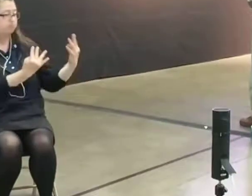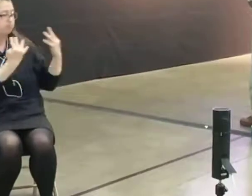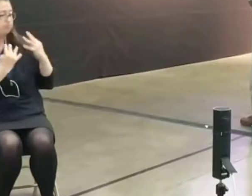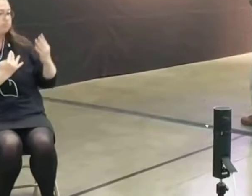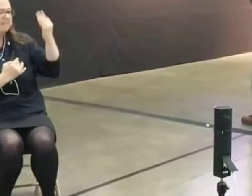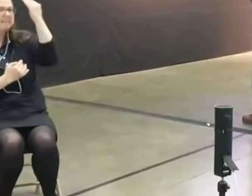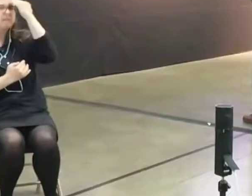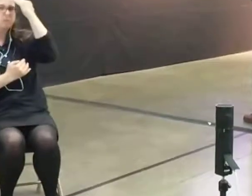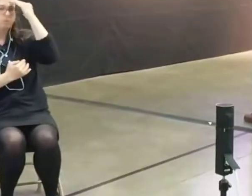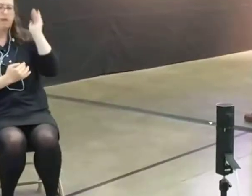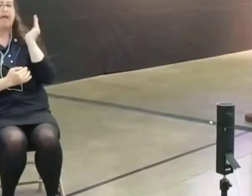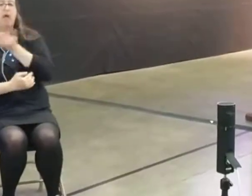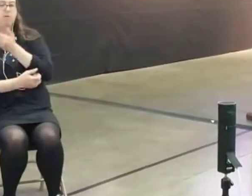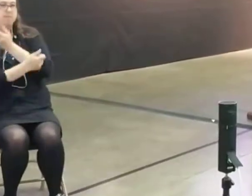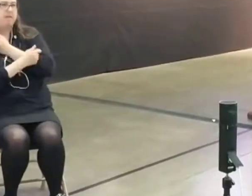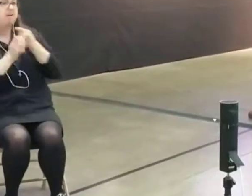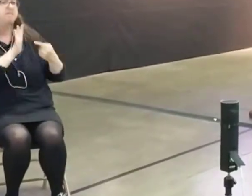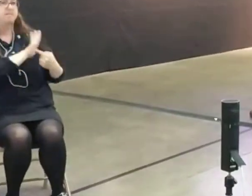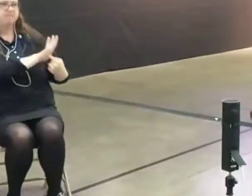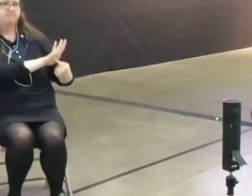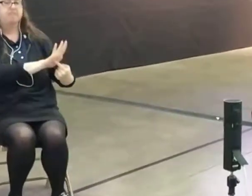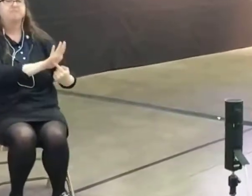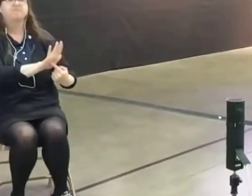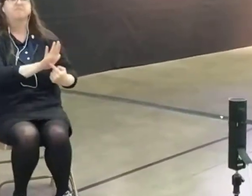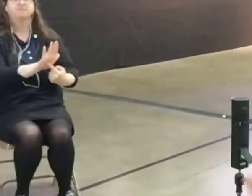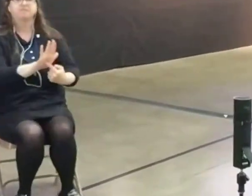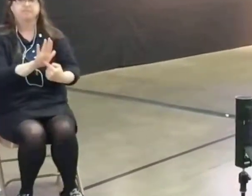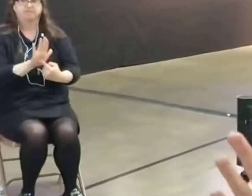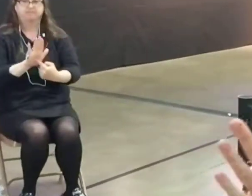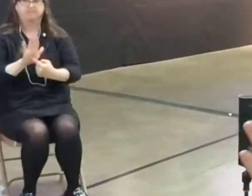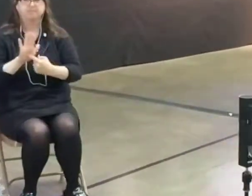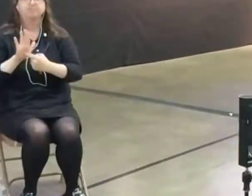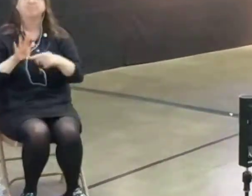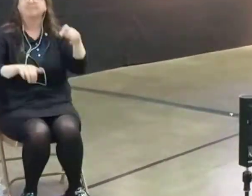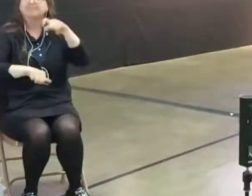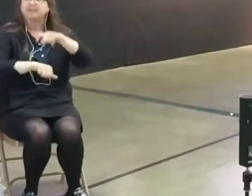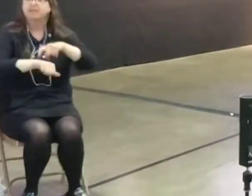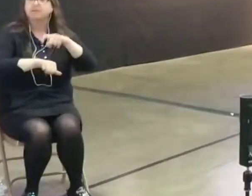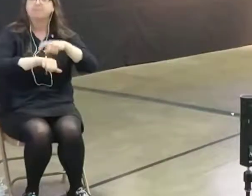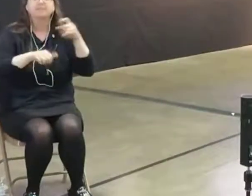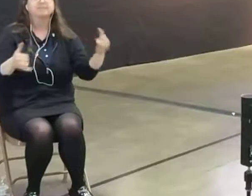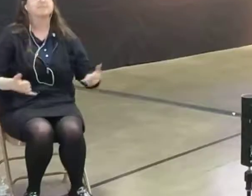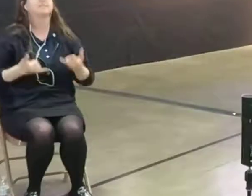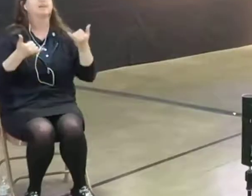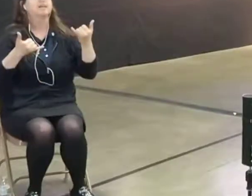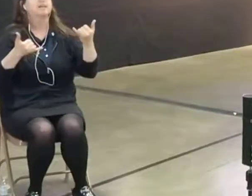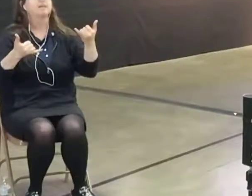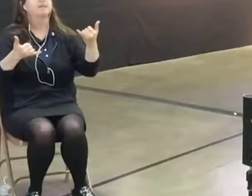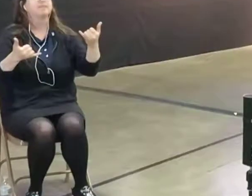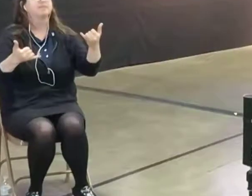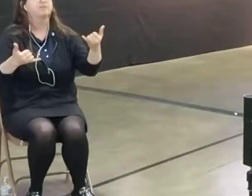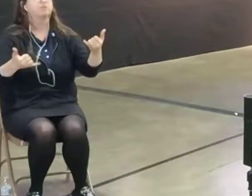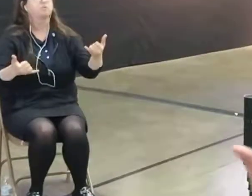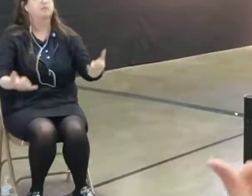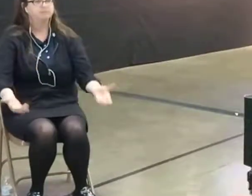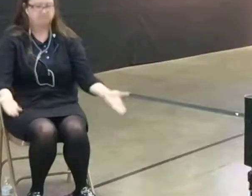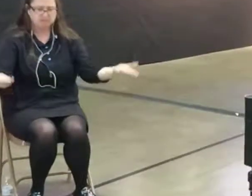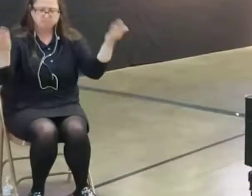know us by our love, the time is now. Come